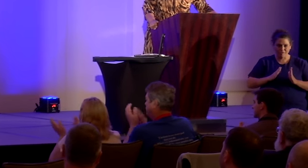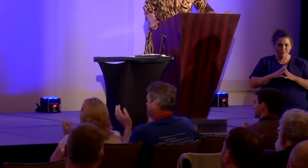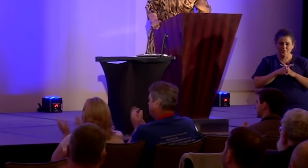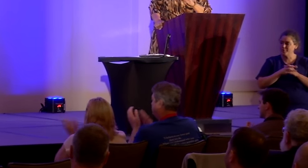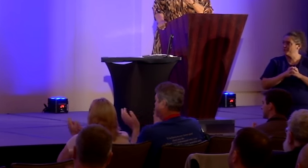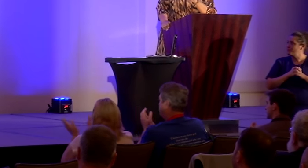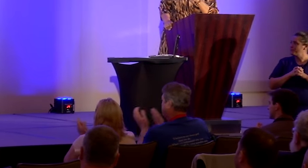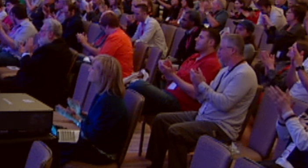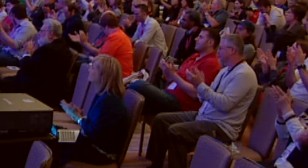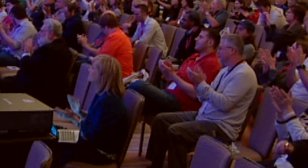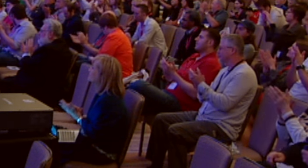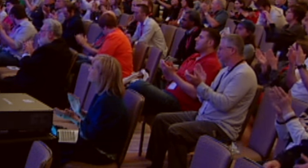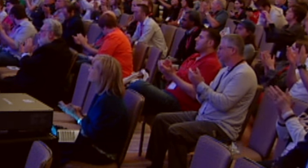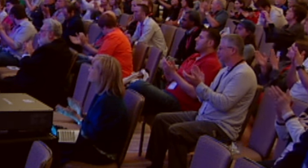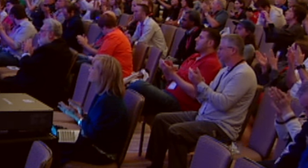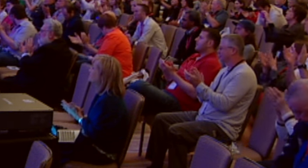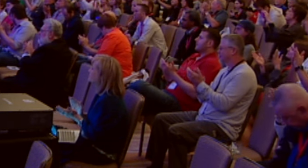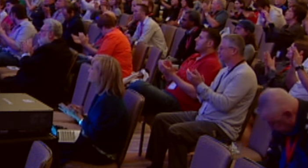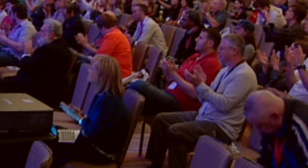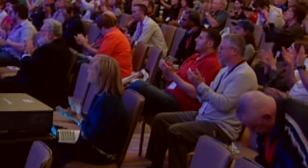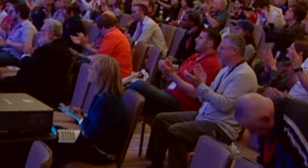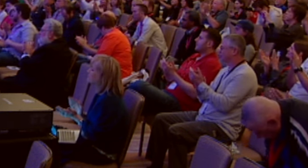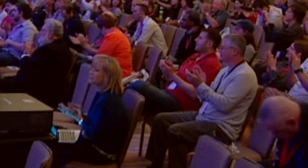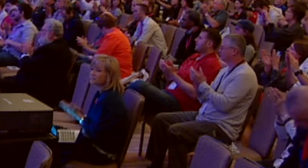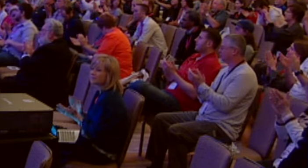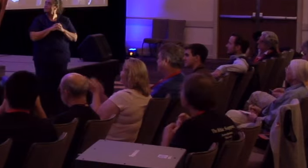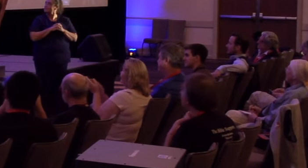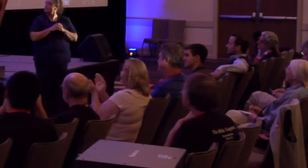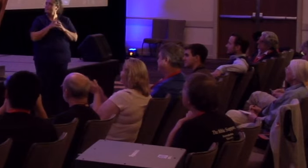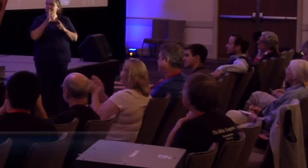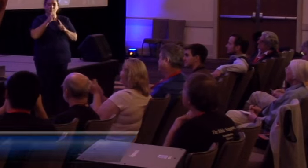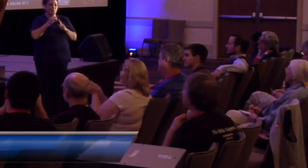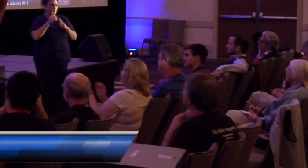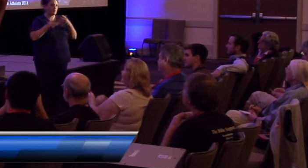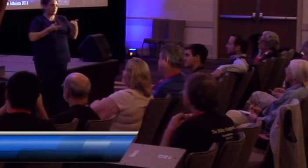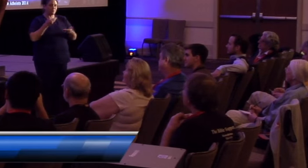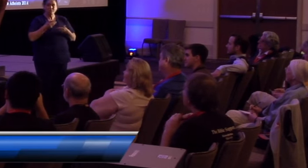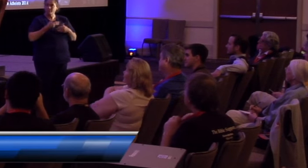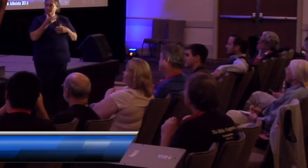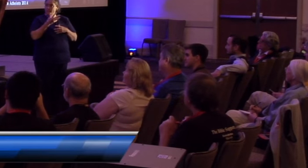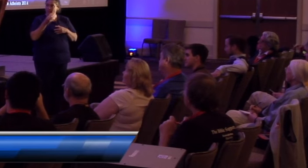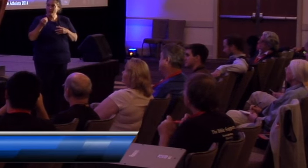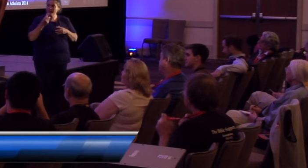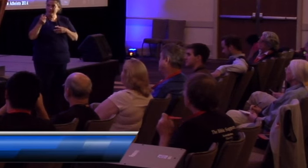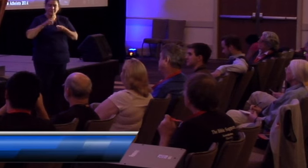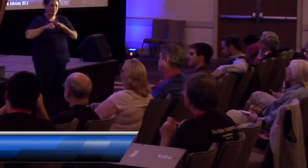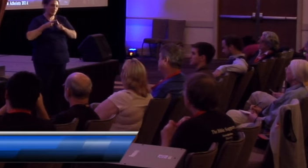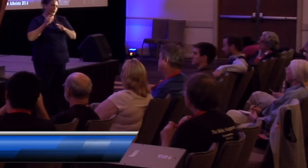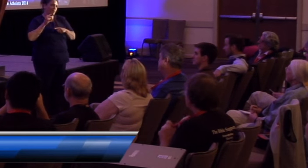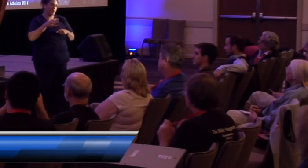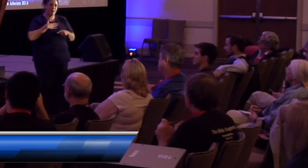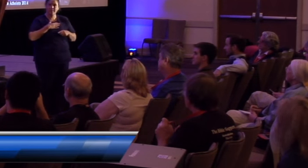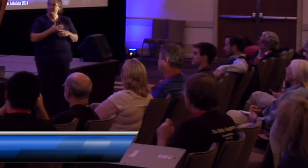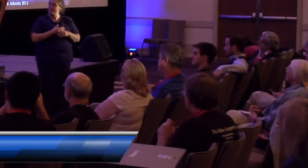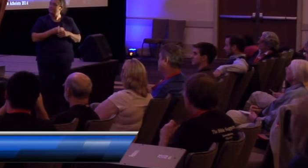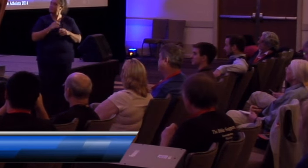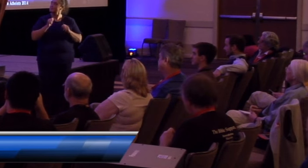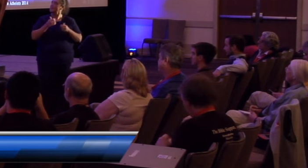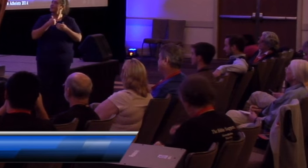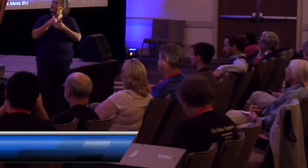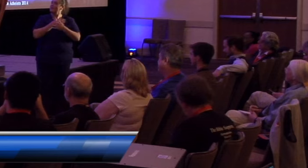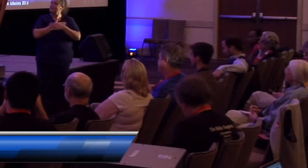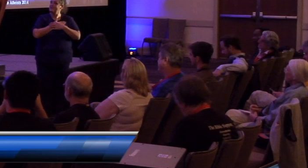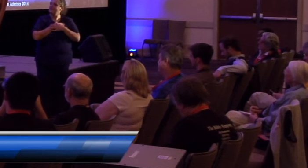podcaster oh sorry about that close of a podcaster and a friend of mine may I have a hug Seth